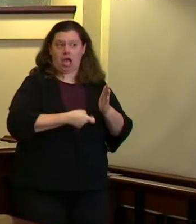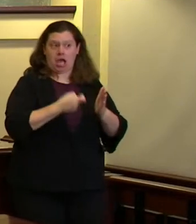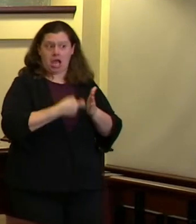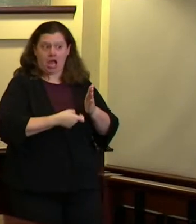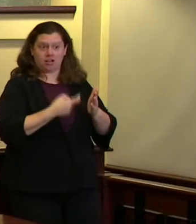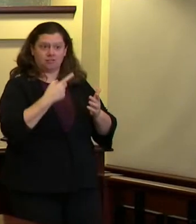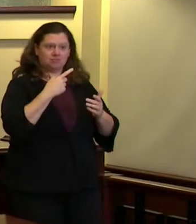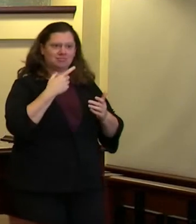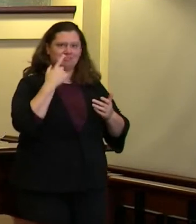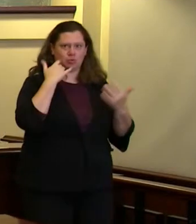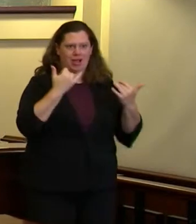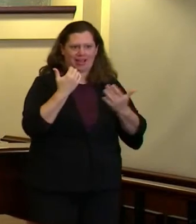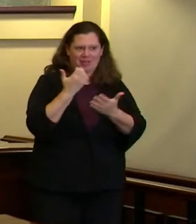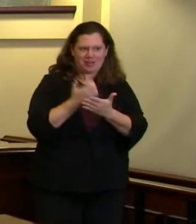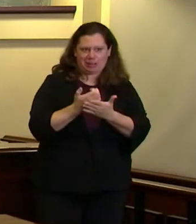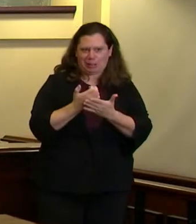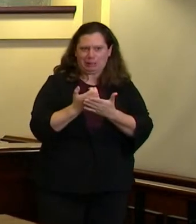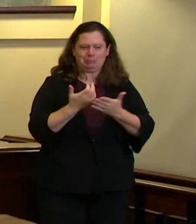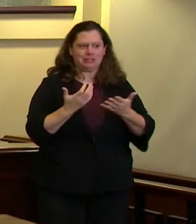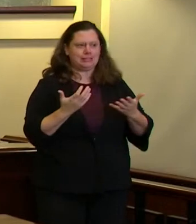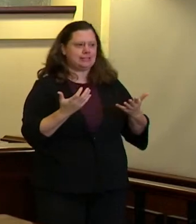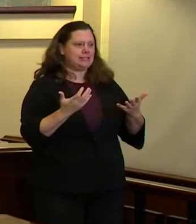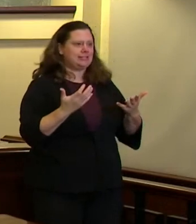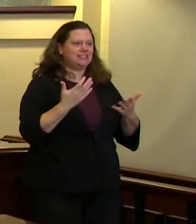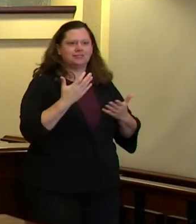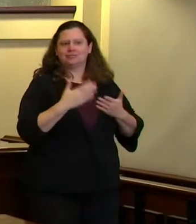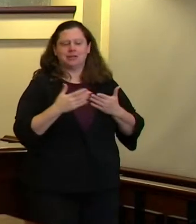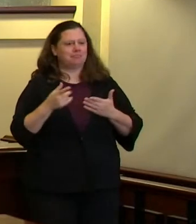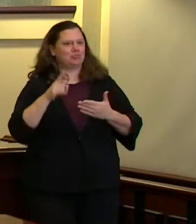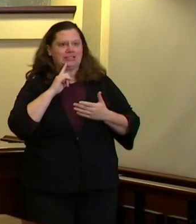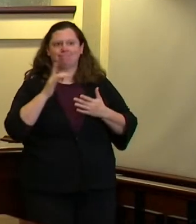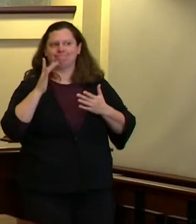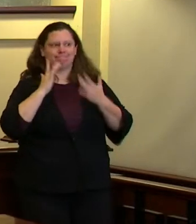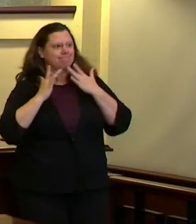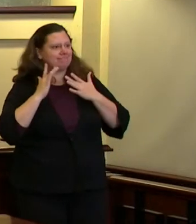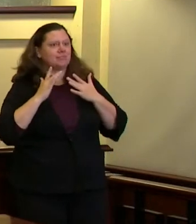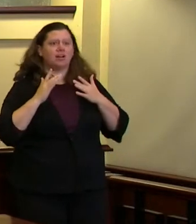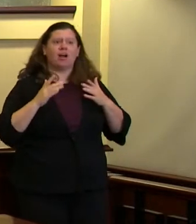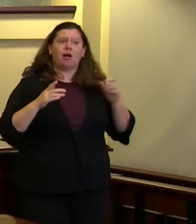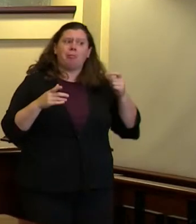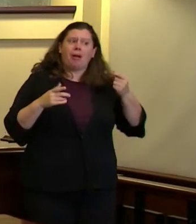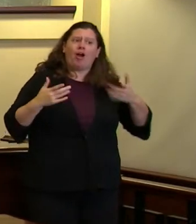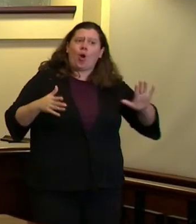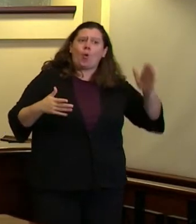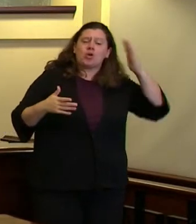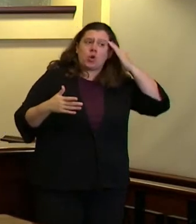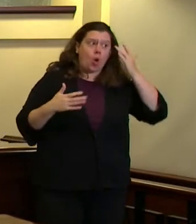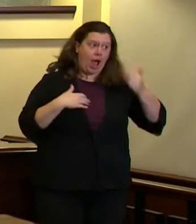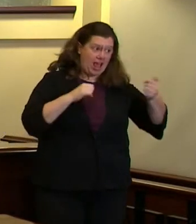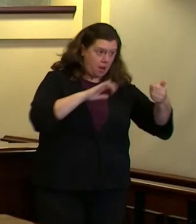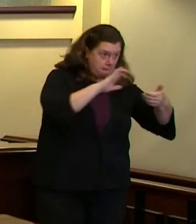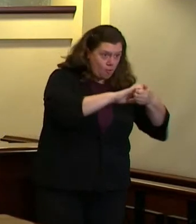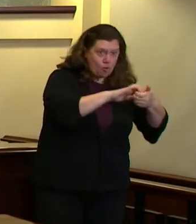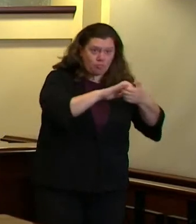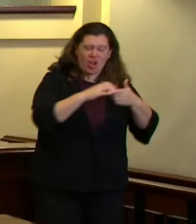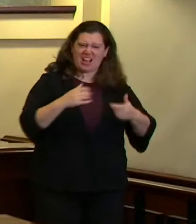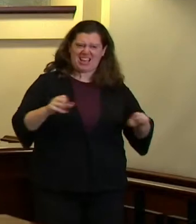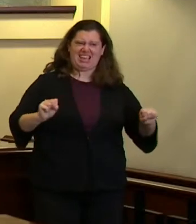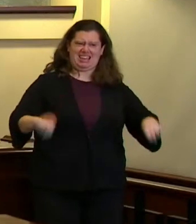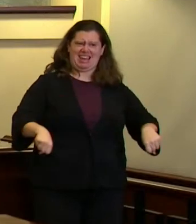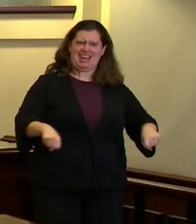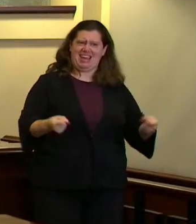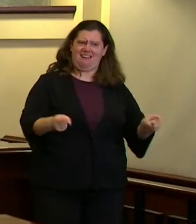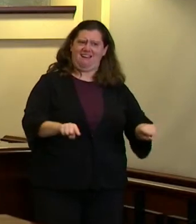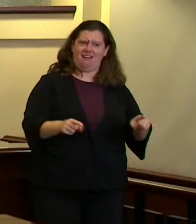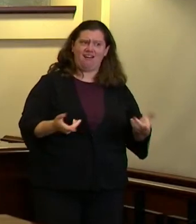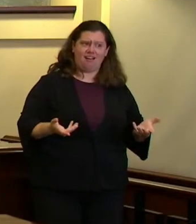this covet crisis and we all know that this is a collaboration it requires collaboration so i'm just asking if we got